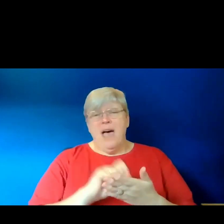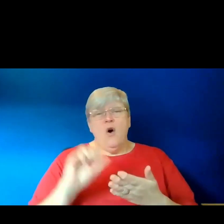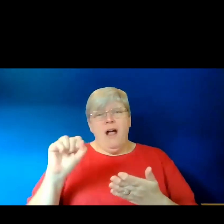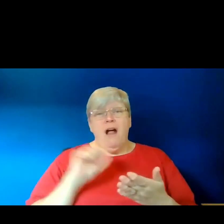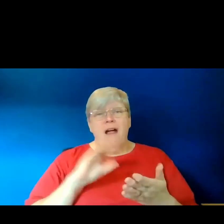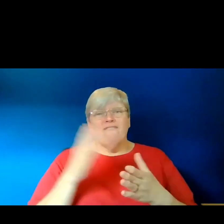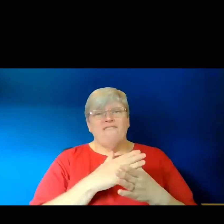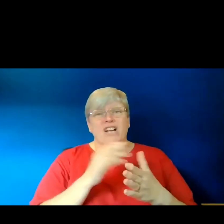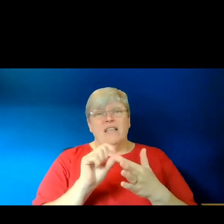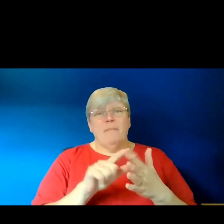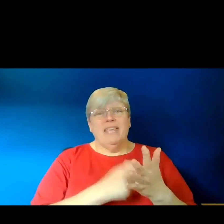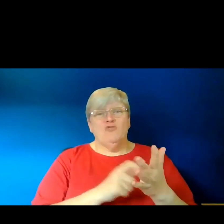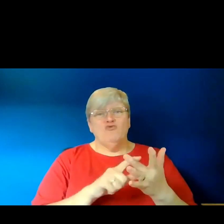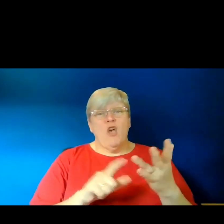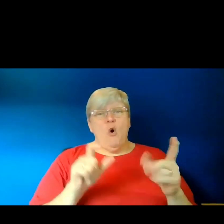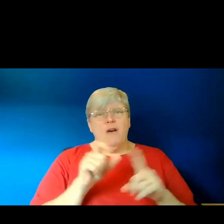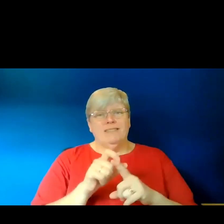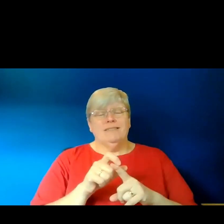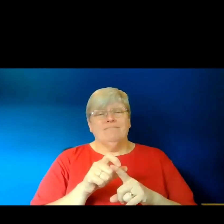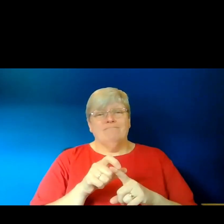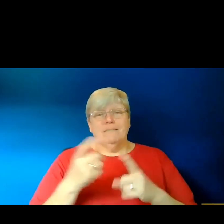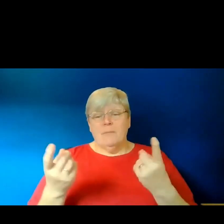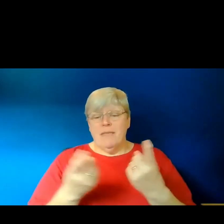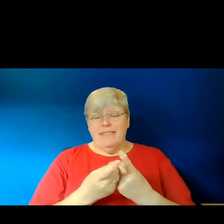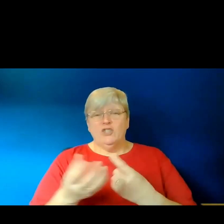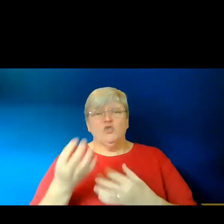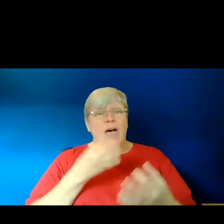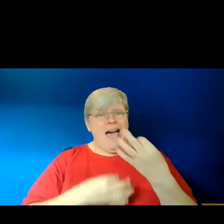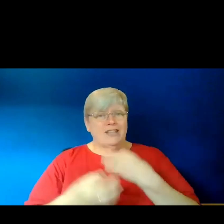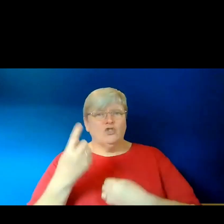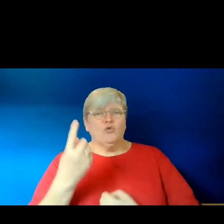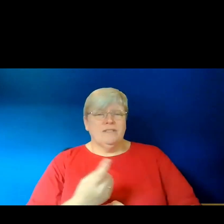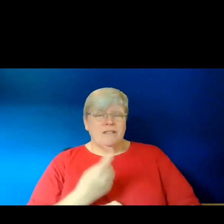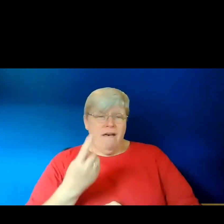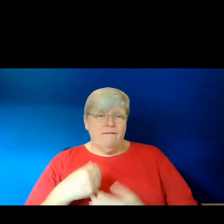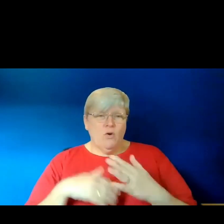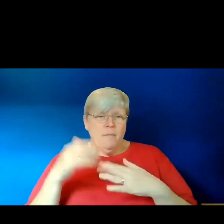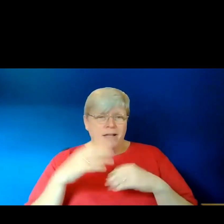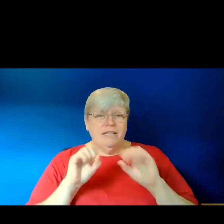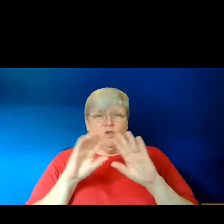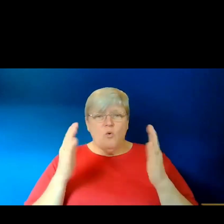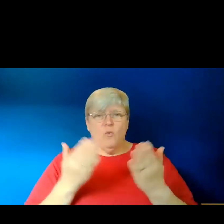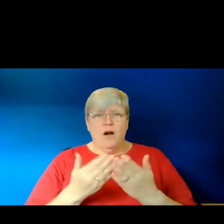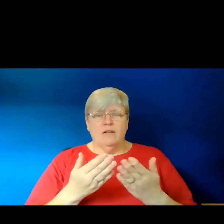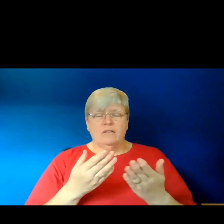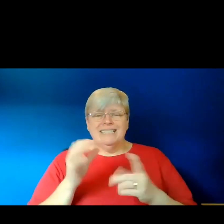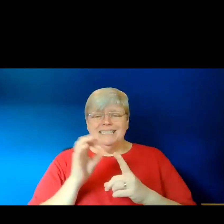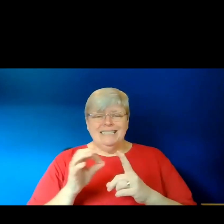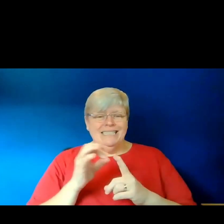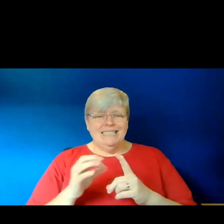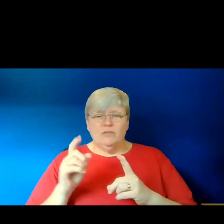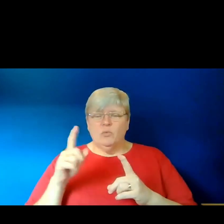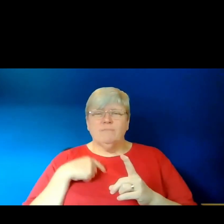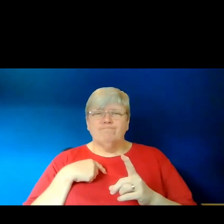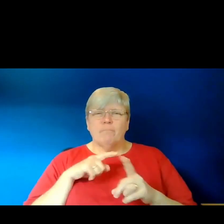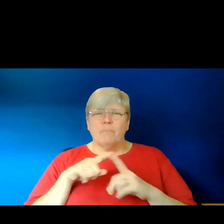And some things to ask yourself when you're building this world and this person are, what details conjure them most vividly?